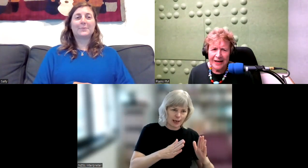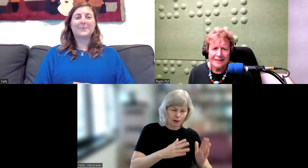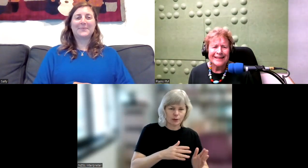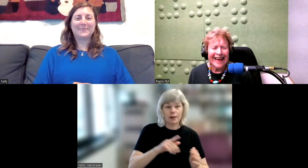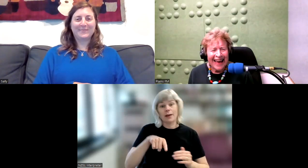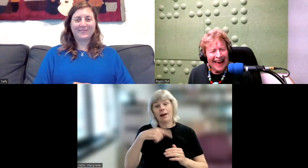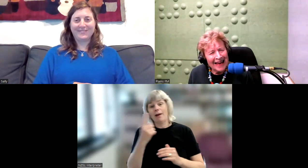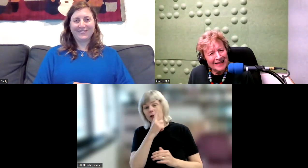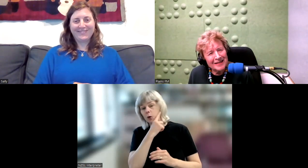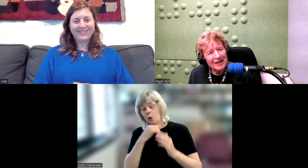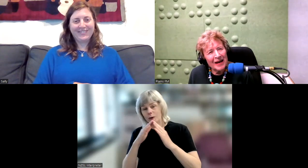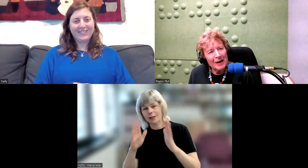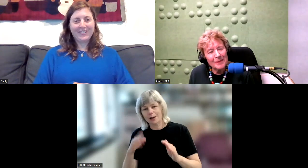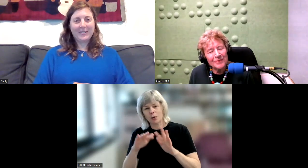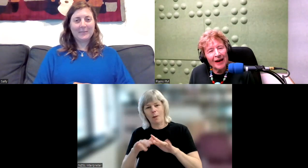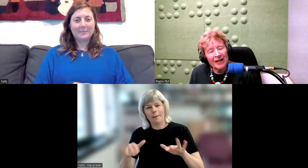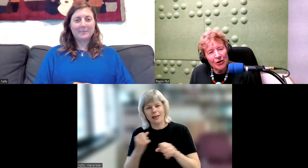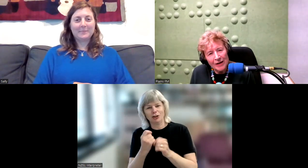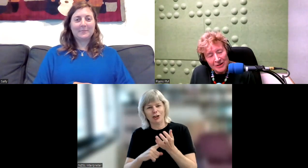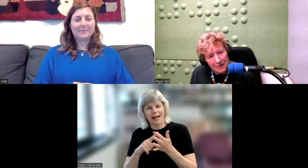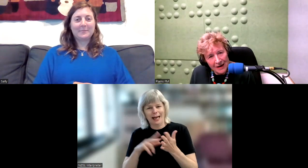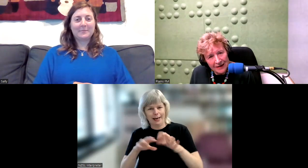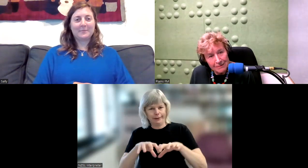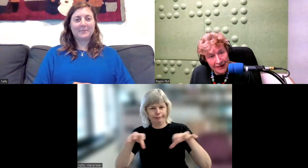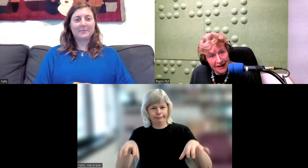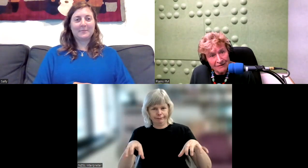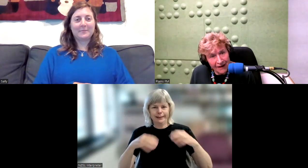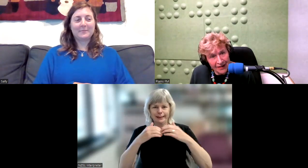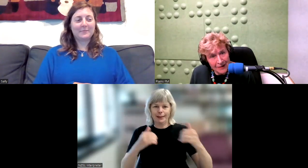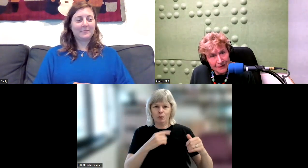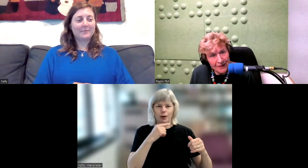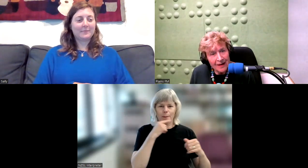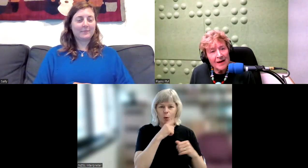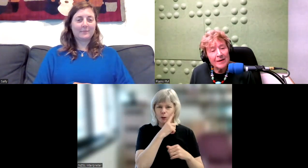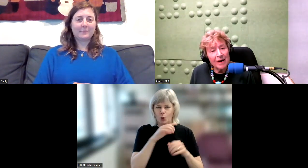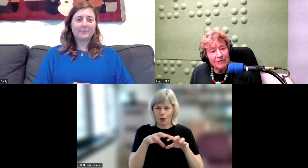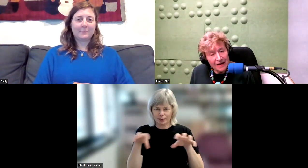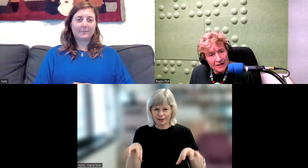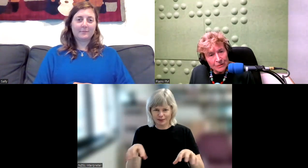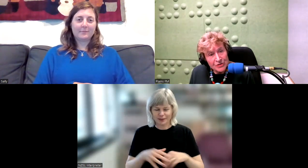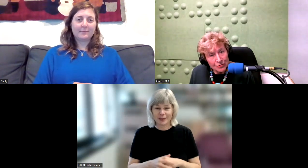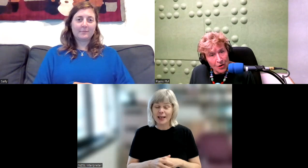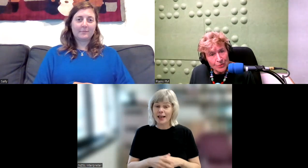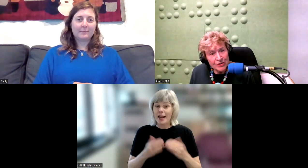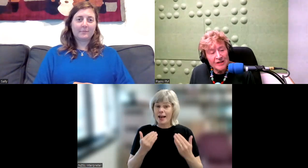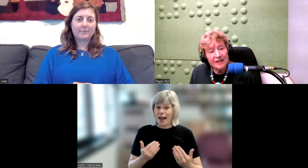days. And I can go now to my mother and father. My father was enrolled in